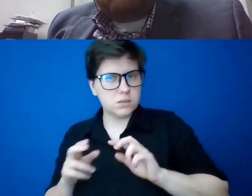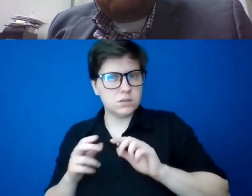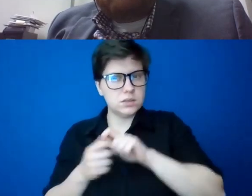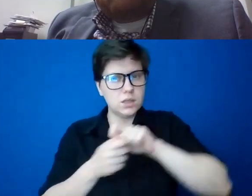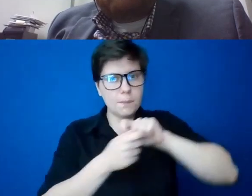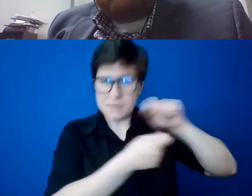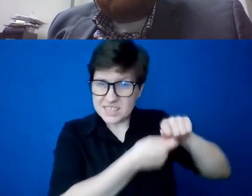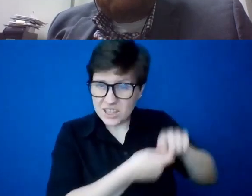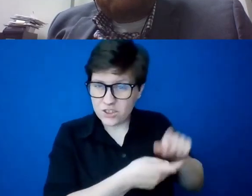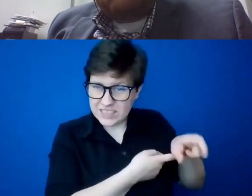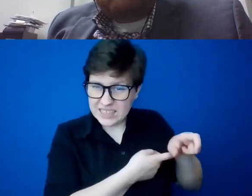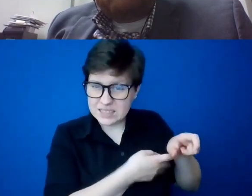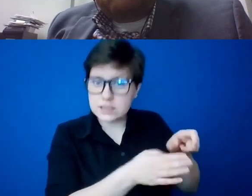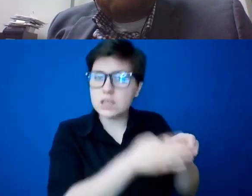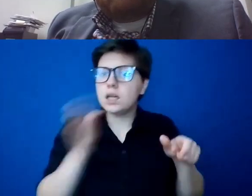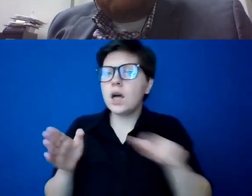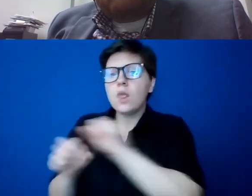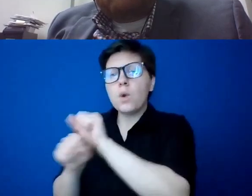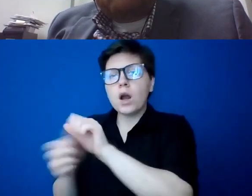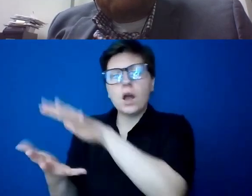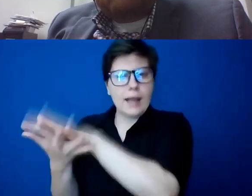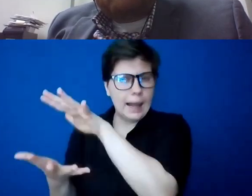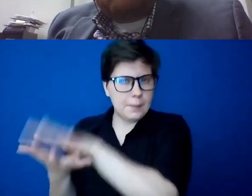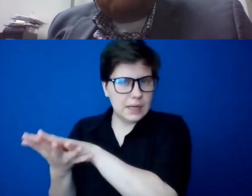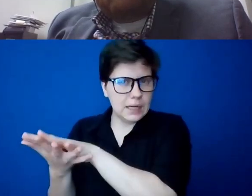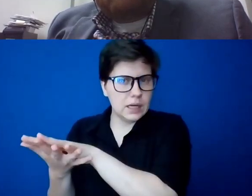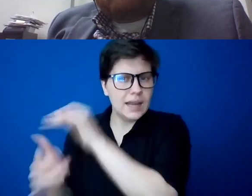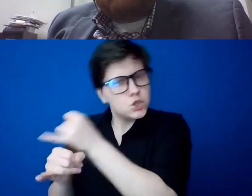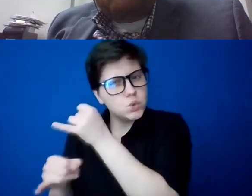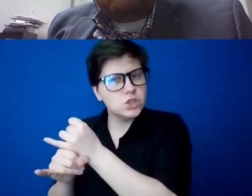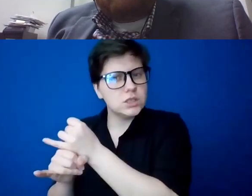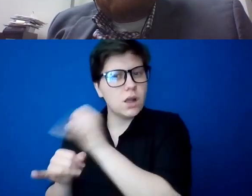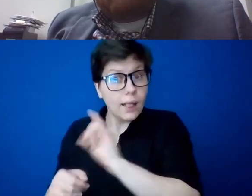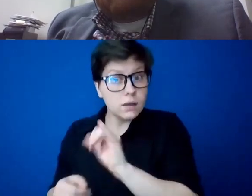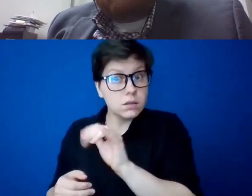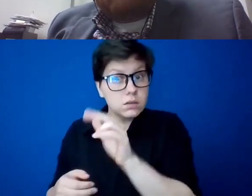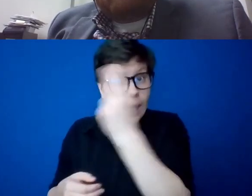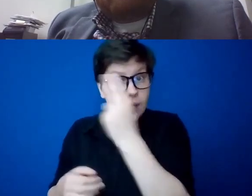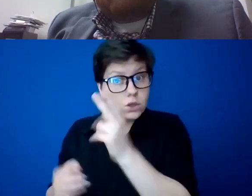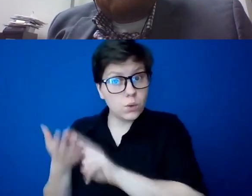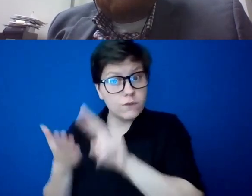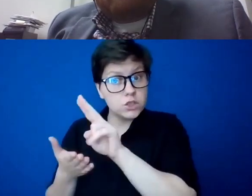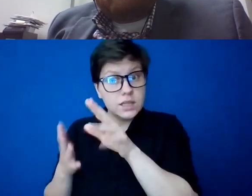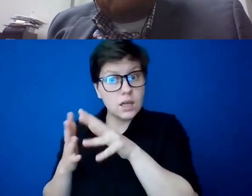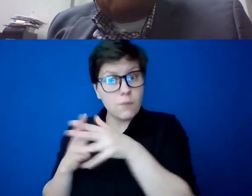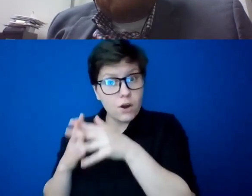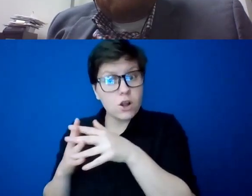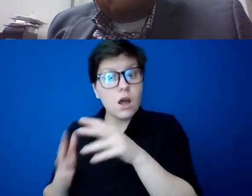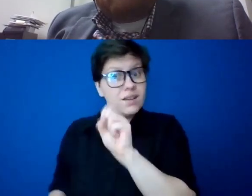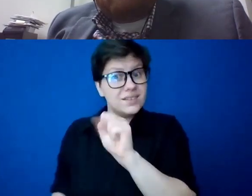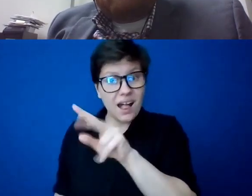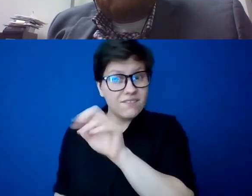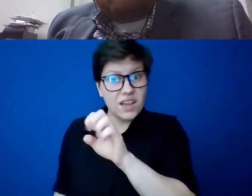the work of the academy, the work, the work of, of an institution like the Catholic University of America or Salve Regina University, where our